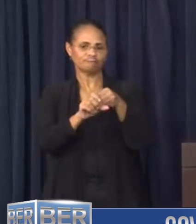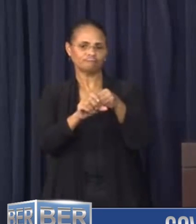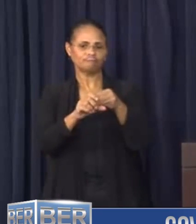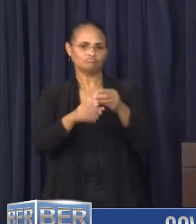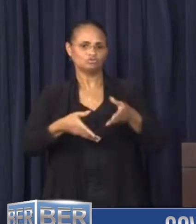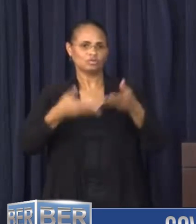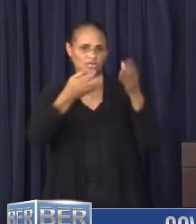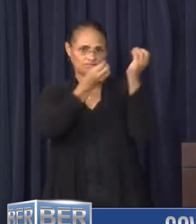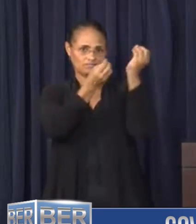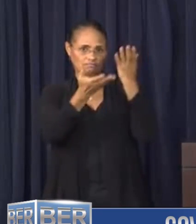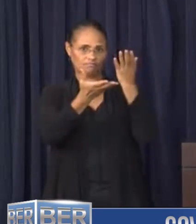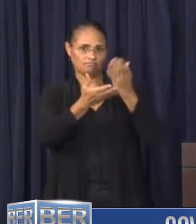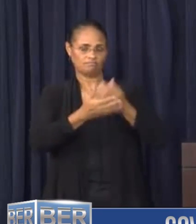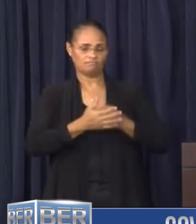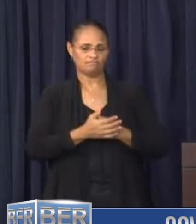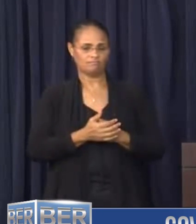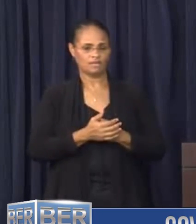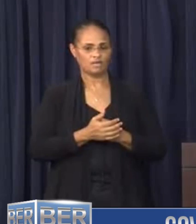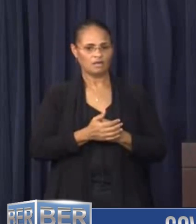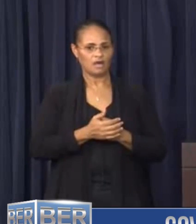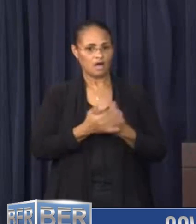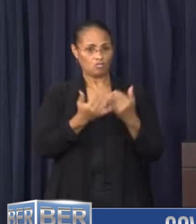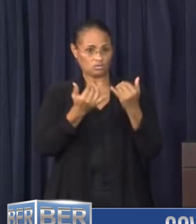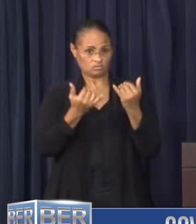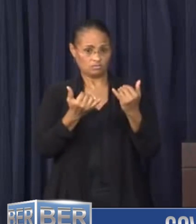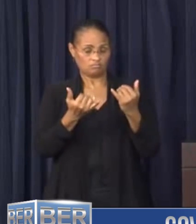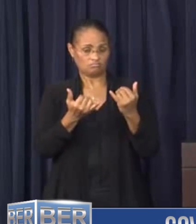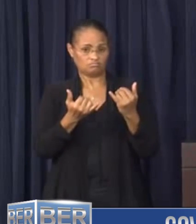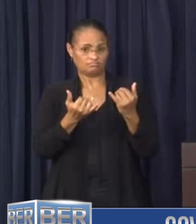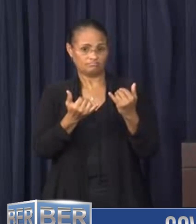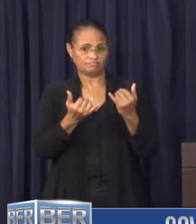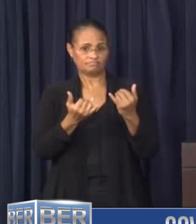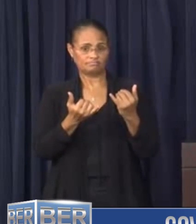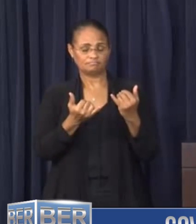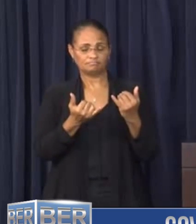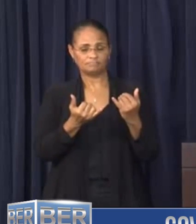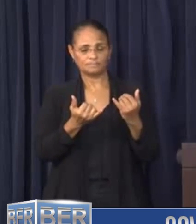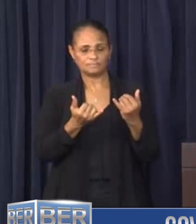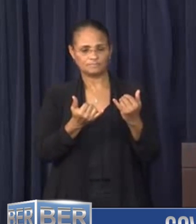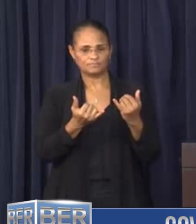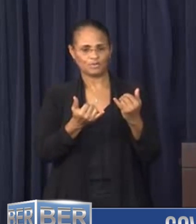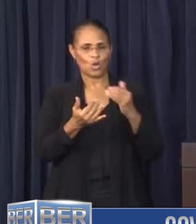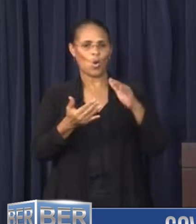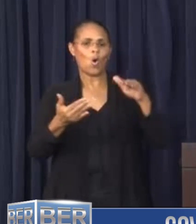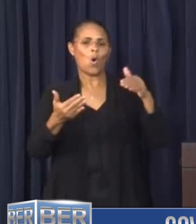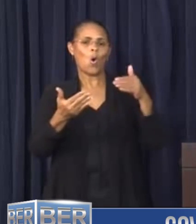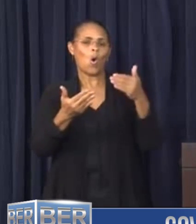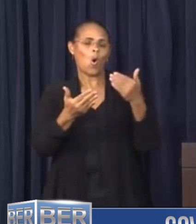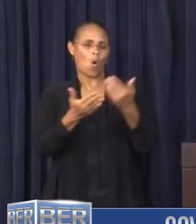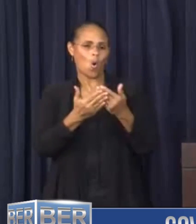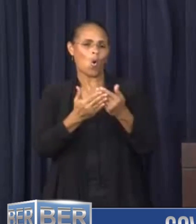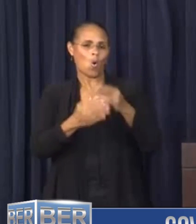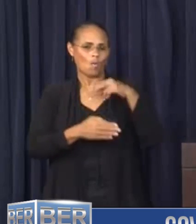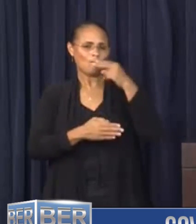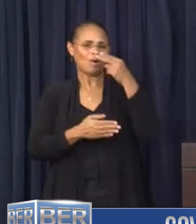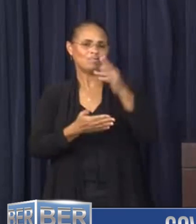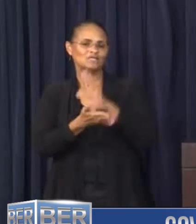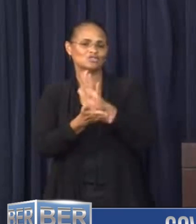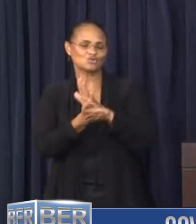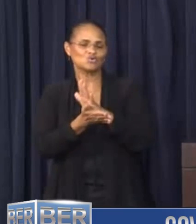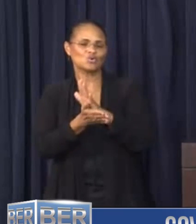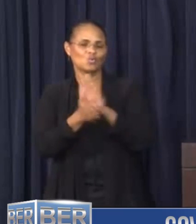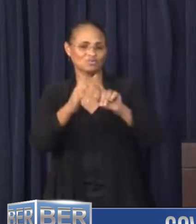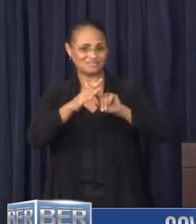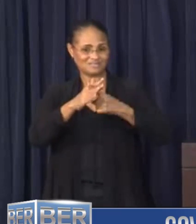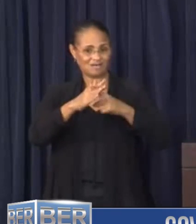briefing. I will commence with the update. All public schools will open as usual